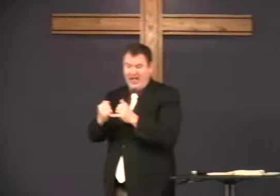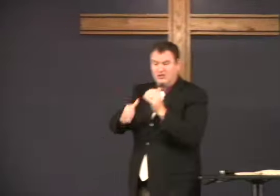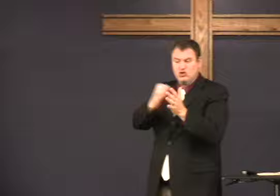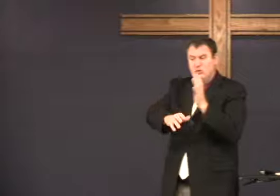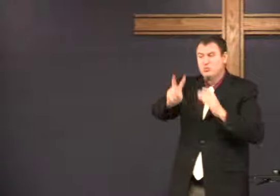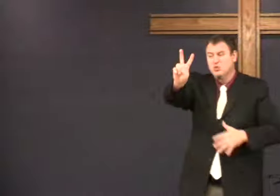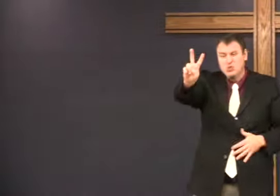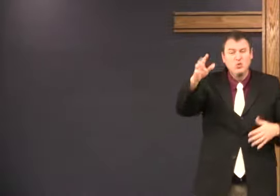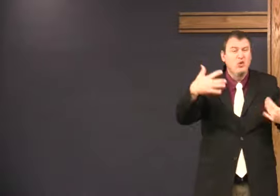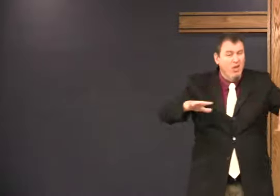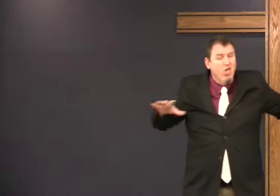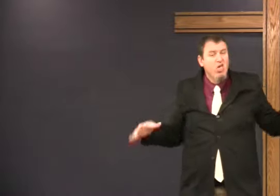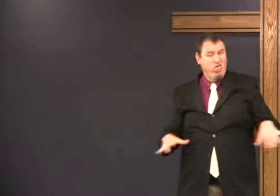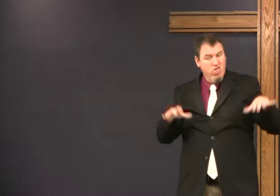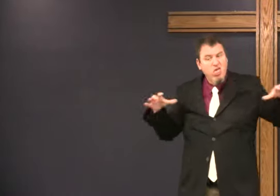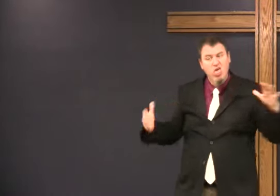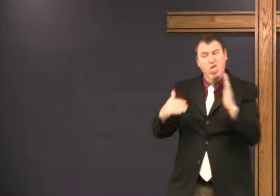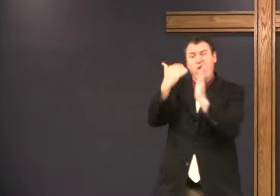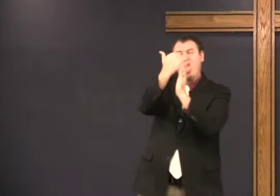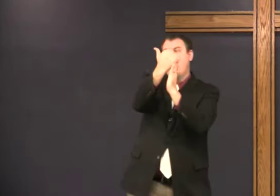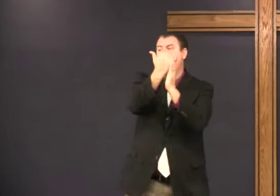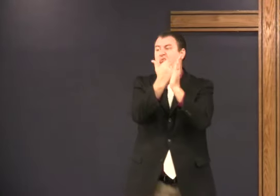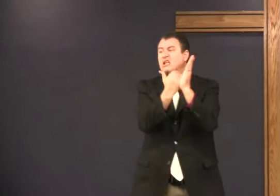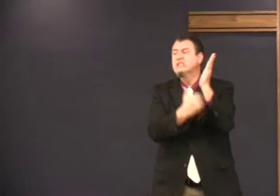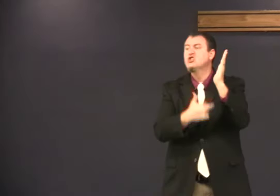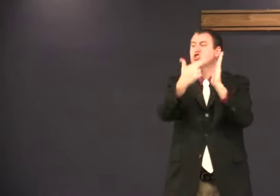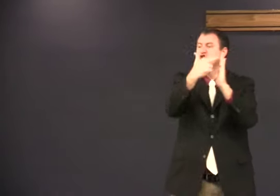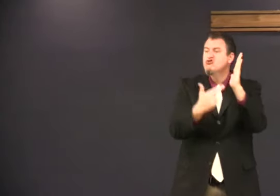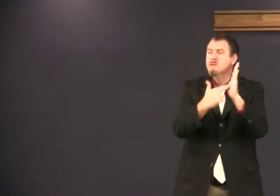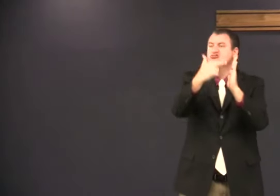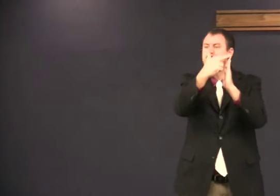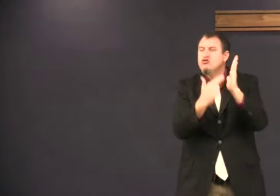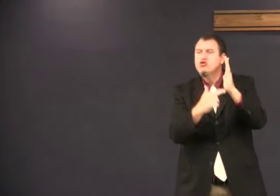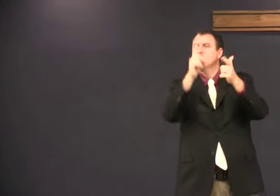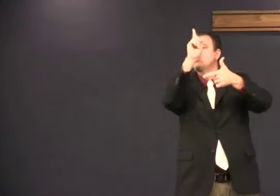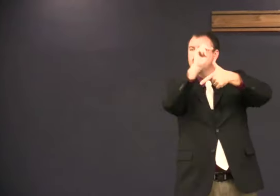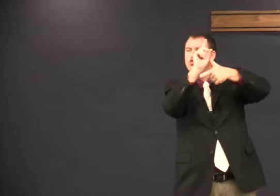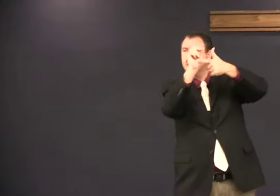When we talk about this in Chapter 2, there's a long list